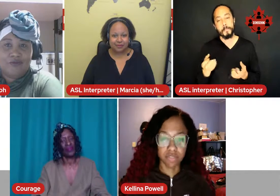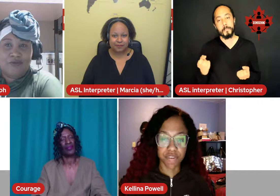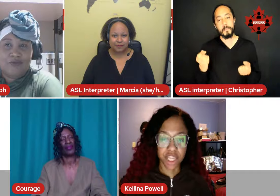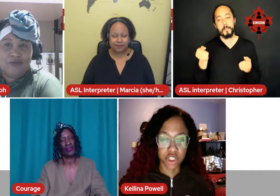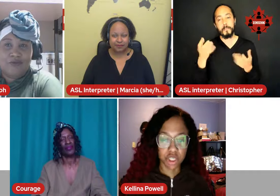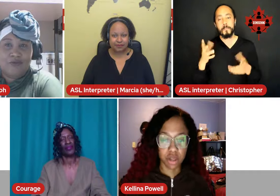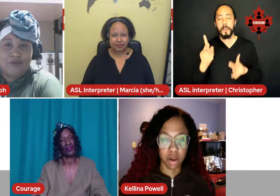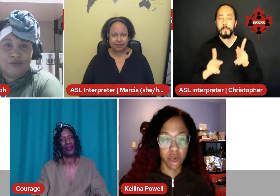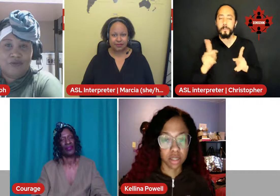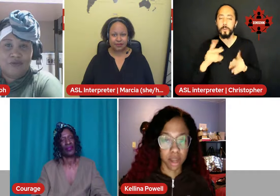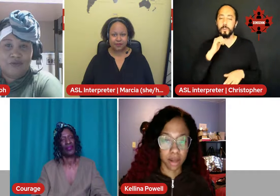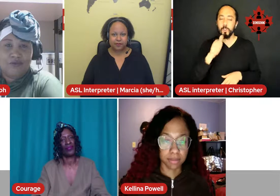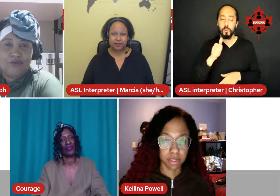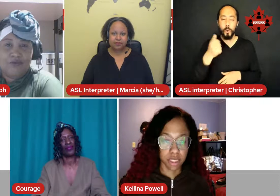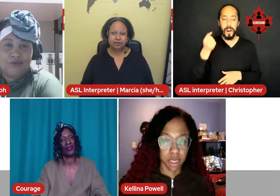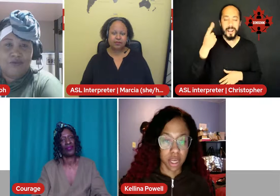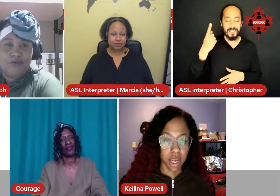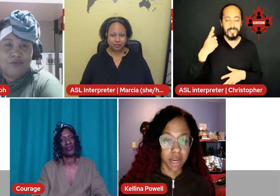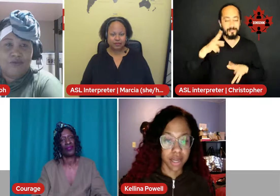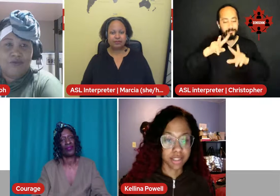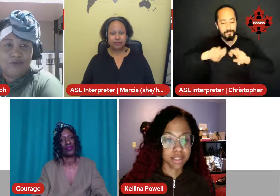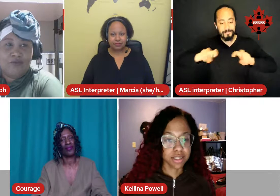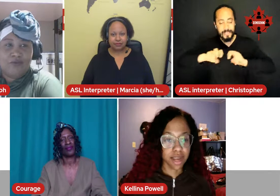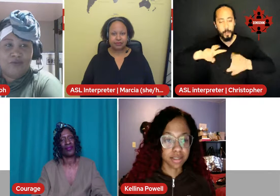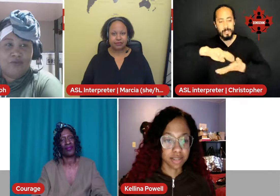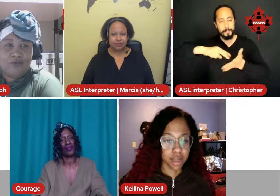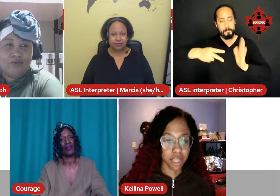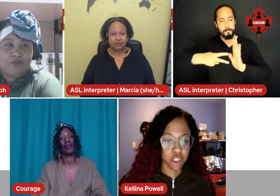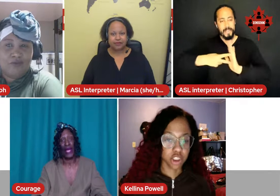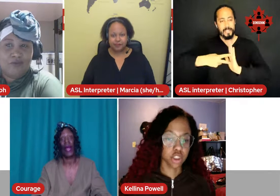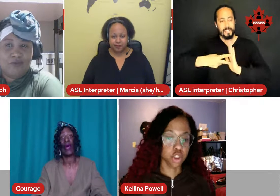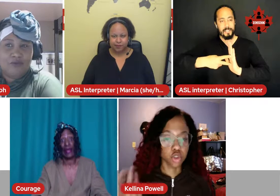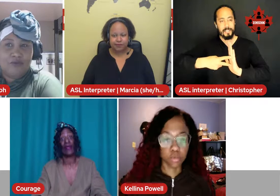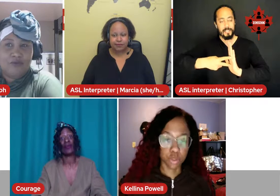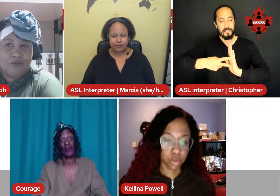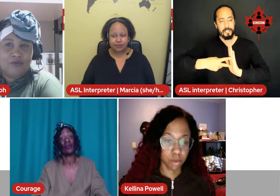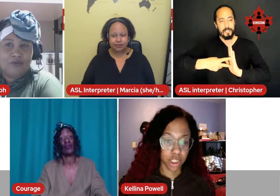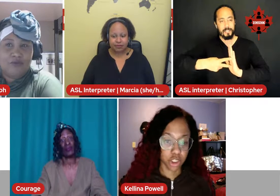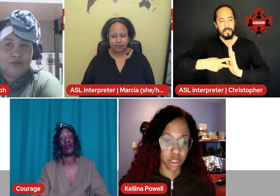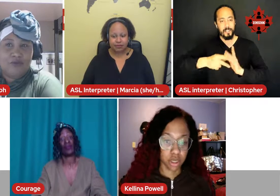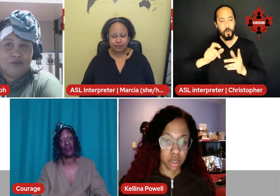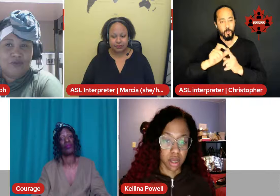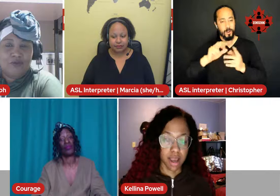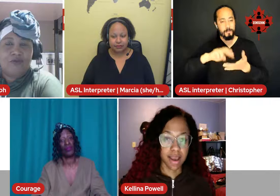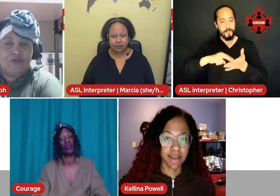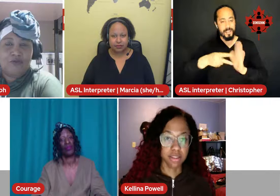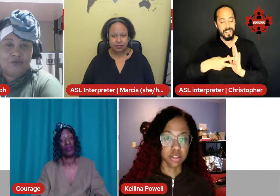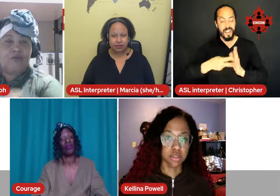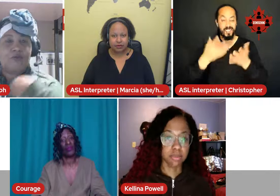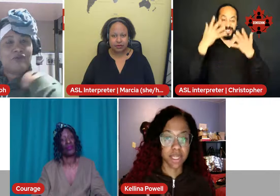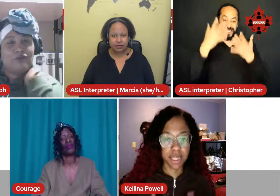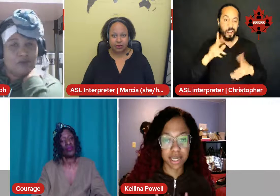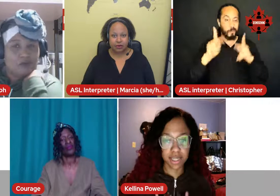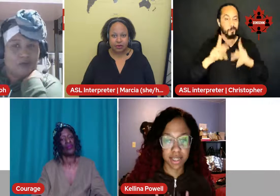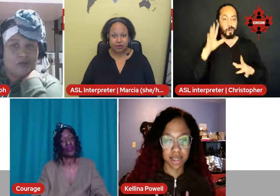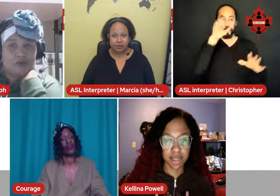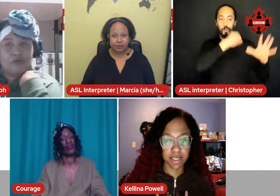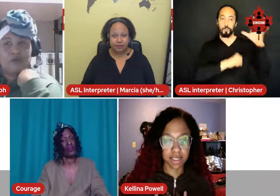definition a lot of times. And it's sad that they just assume too much. And to me, it's